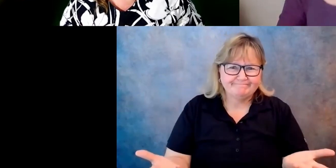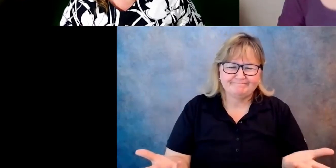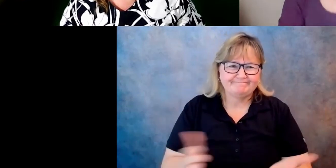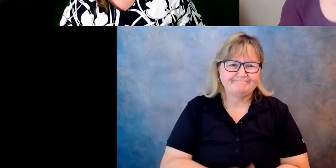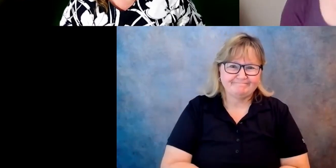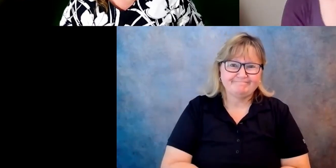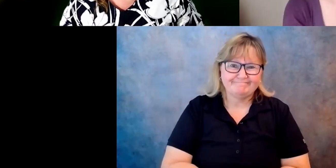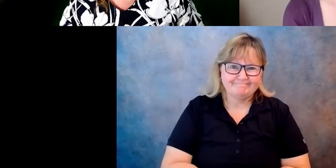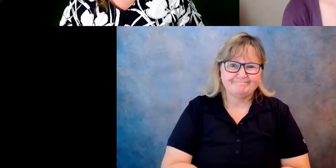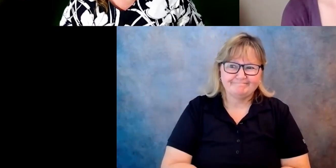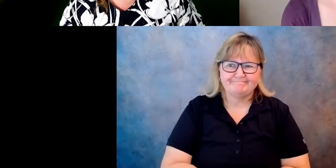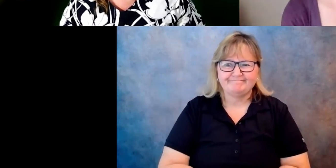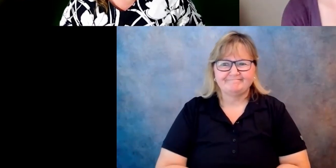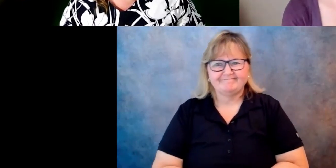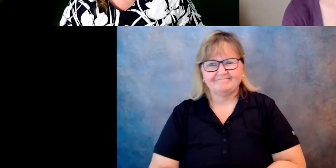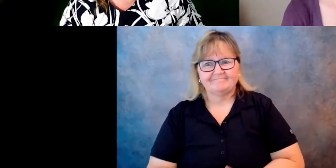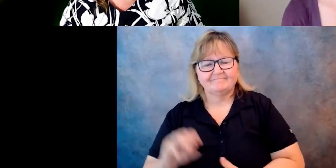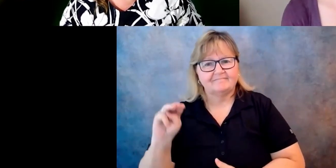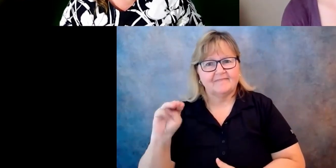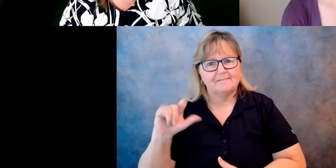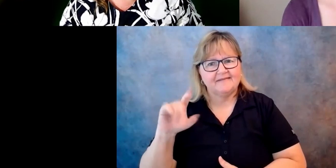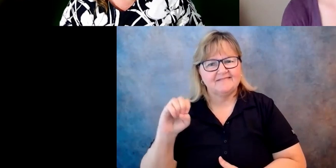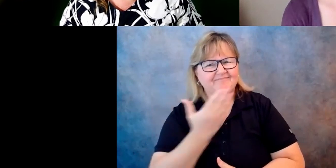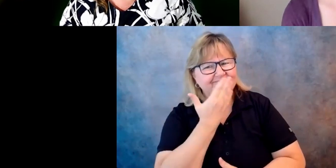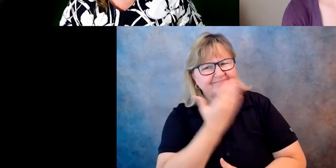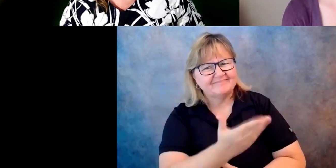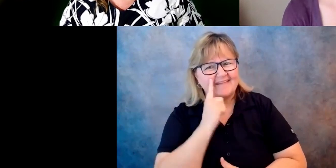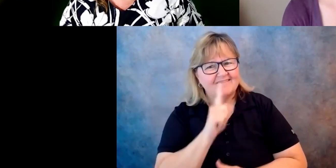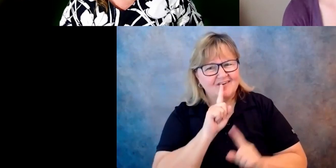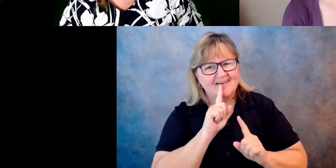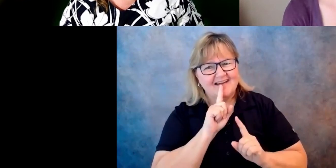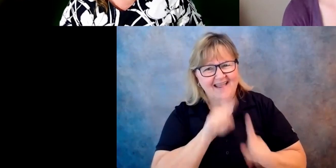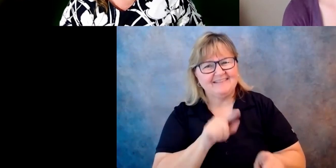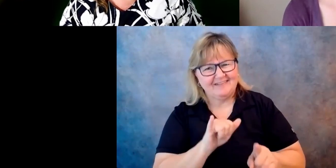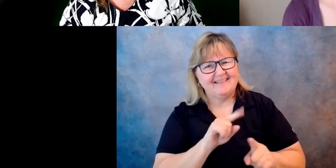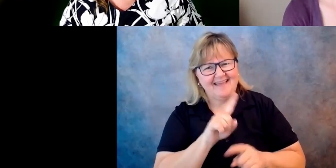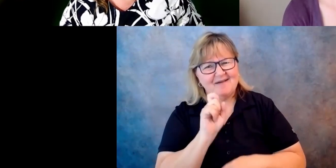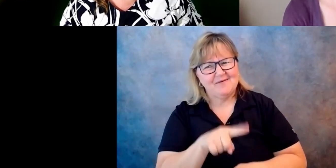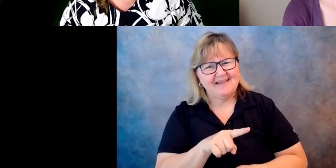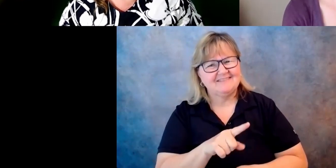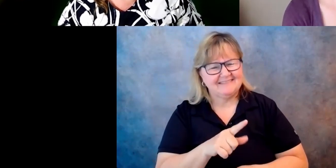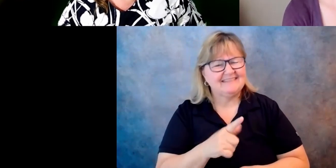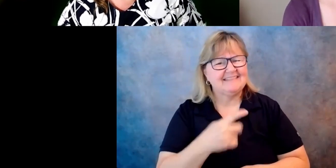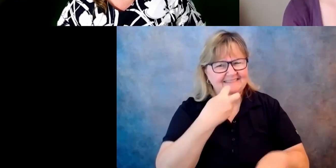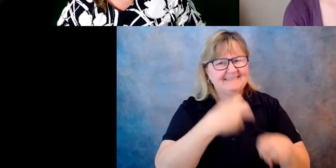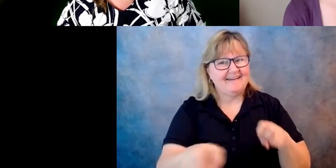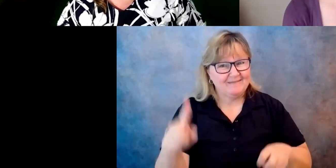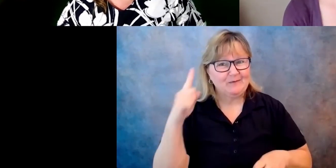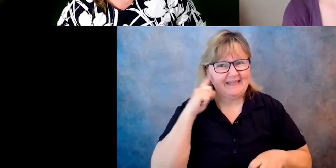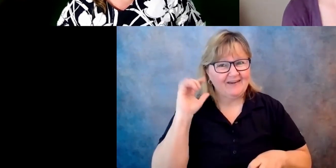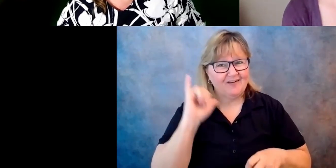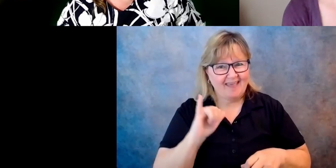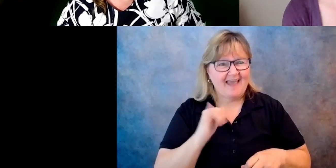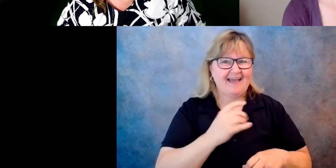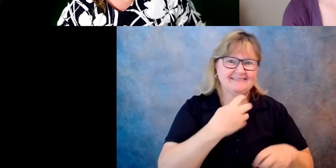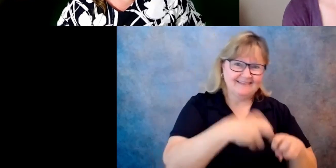Um, thank you for, um, answering that question, which is difficult to answer and difficult to hear for us. I'm going to